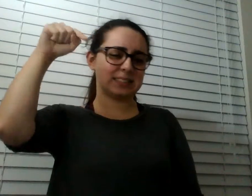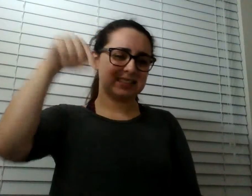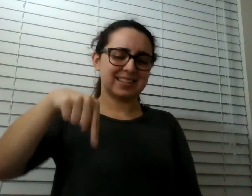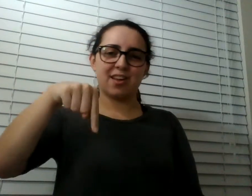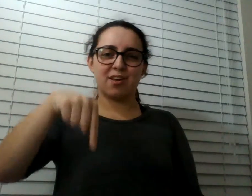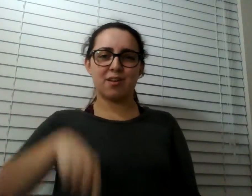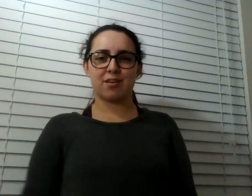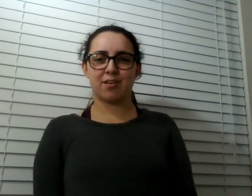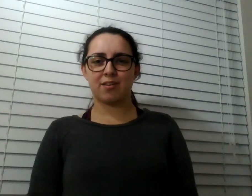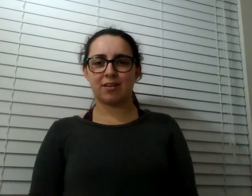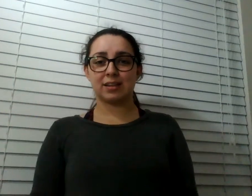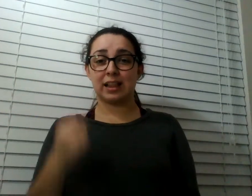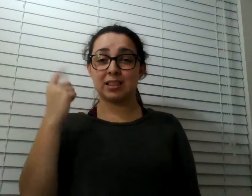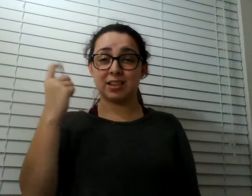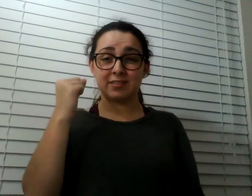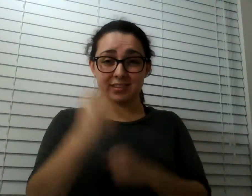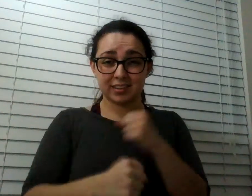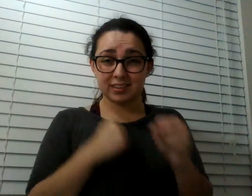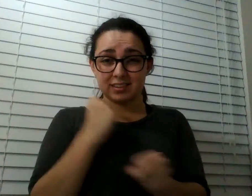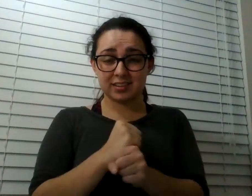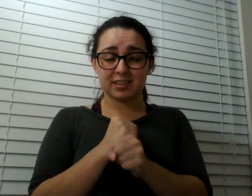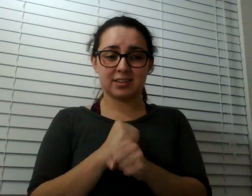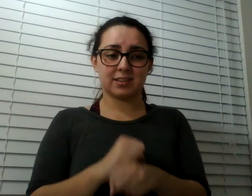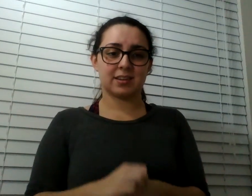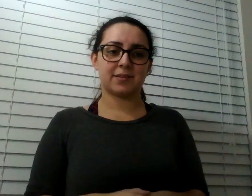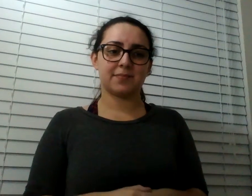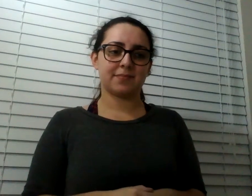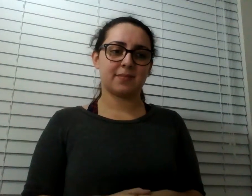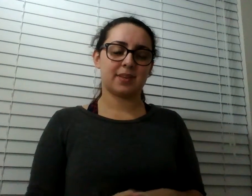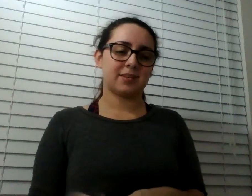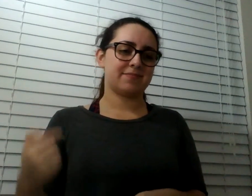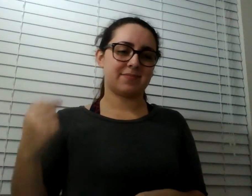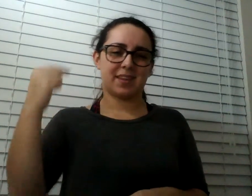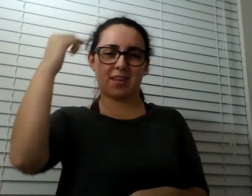years. Yeah, but I just, I know this is the spot. I know it.